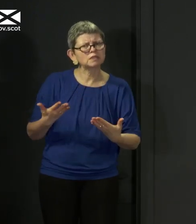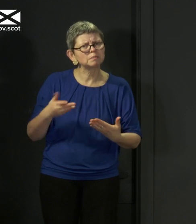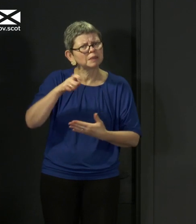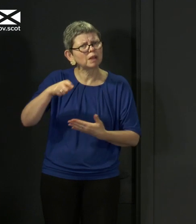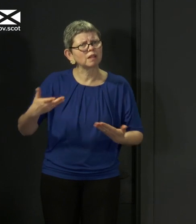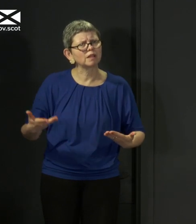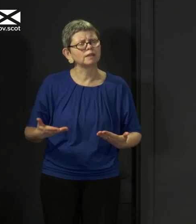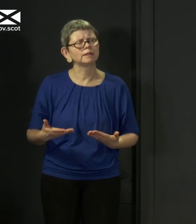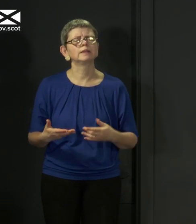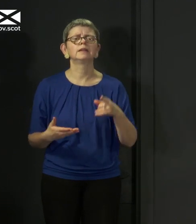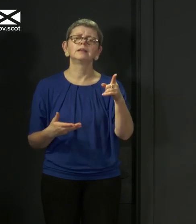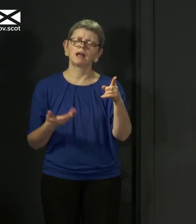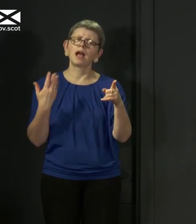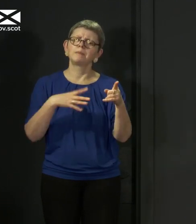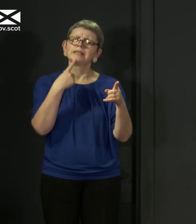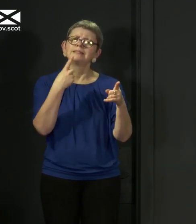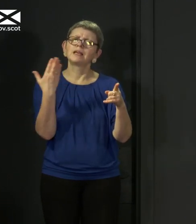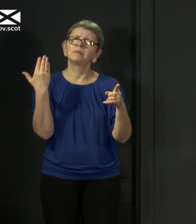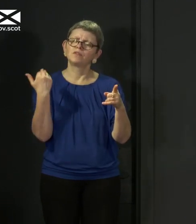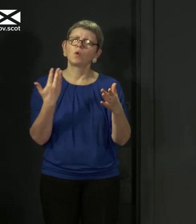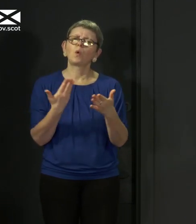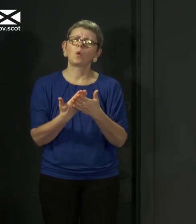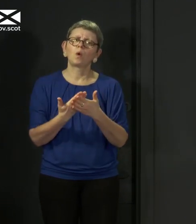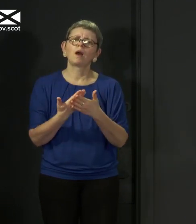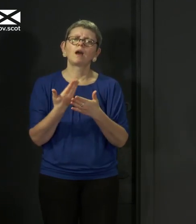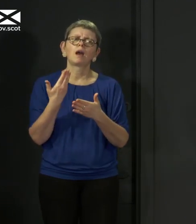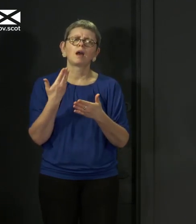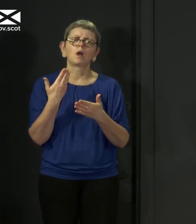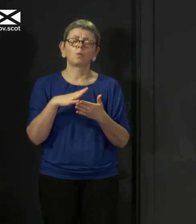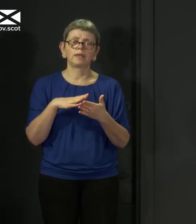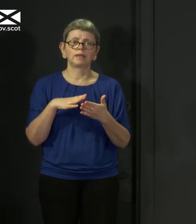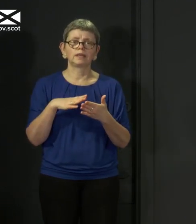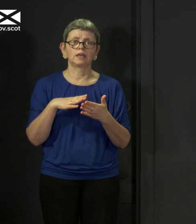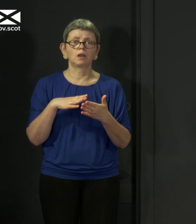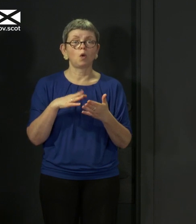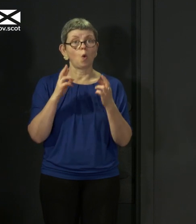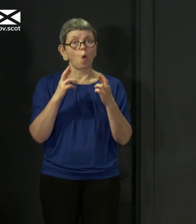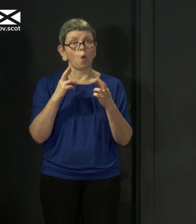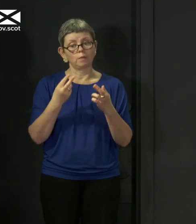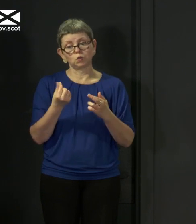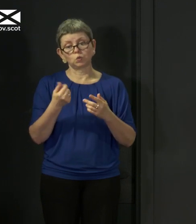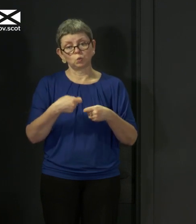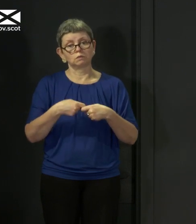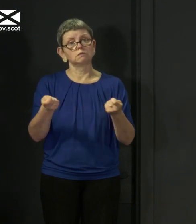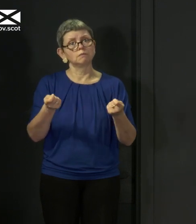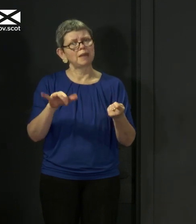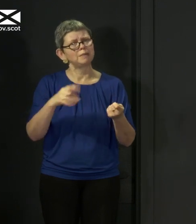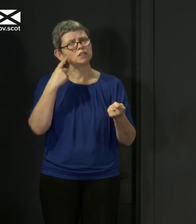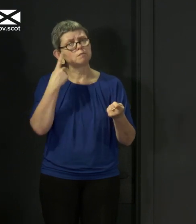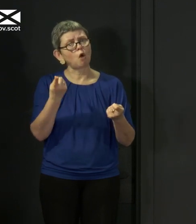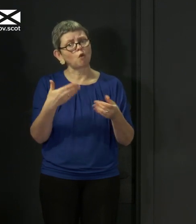indicated this before. We had an intention to put some guidance out. I hope we will be able to do that probably tomorrow,